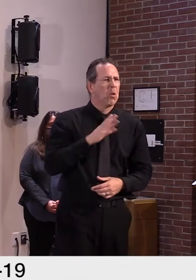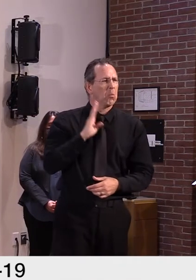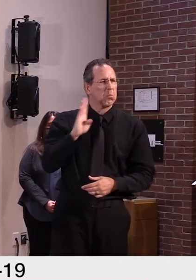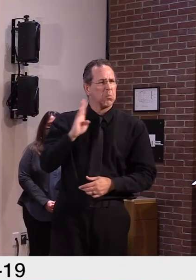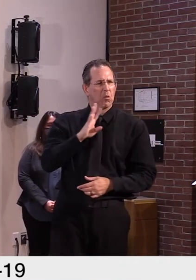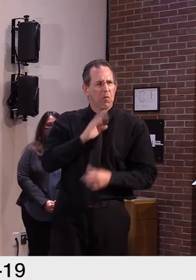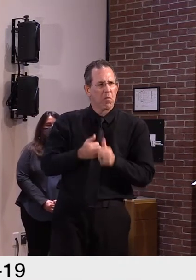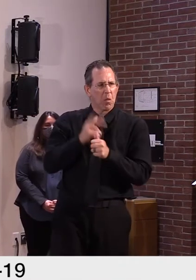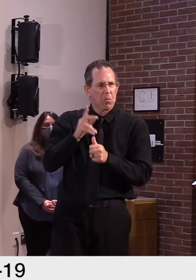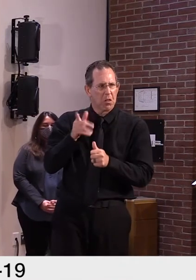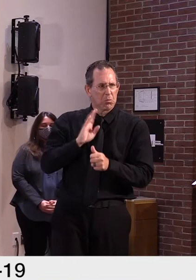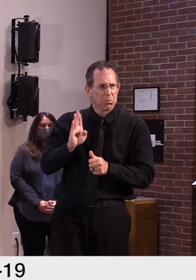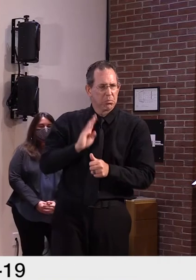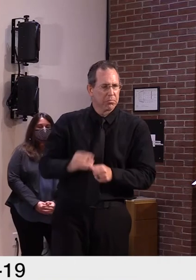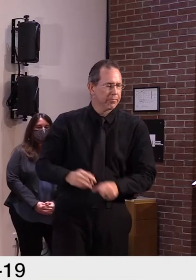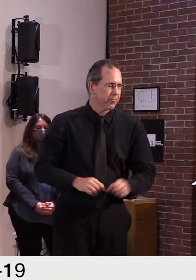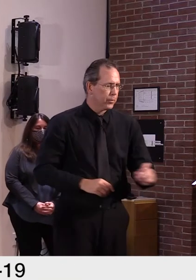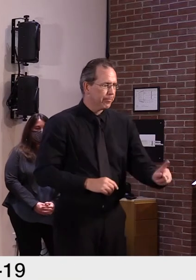Tim, Vermont Business Magazine.